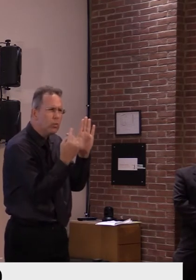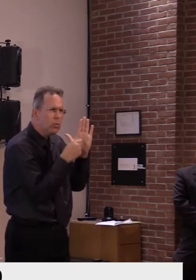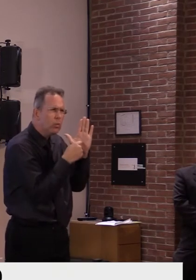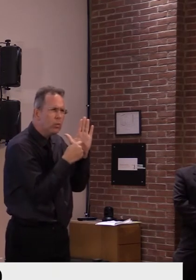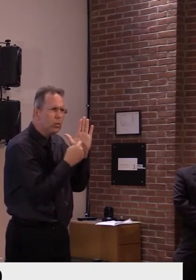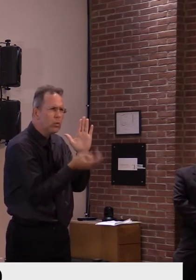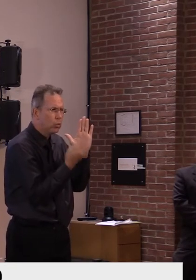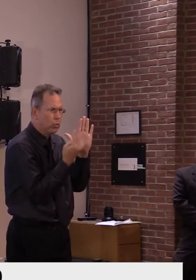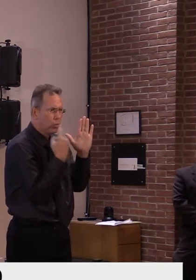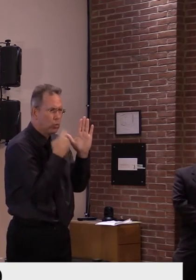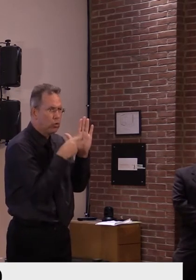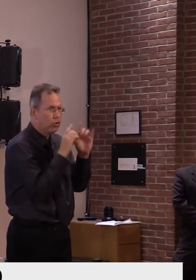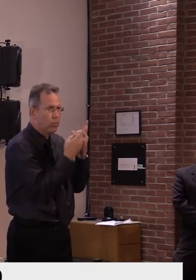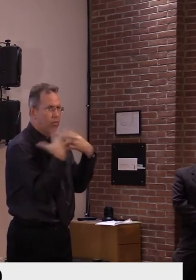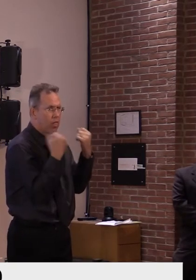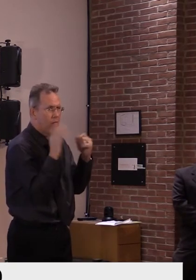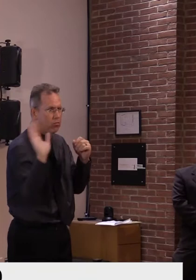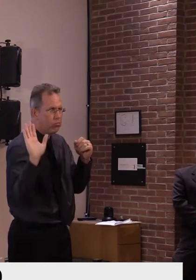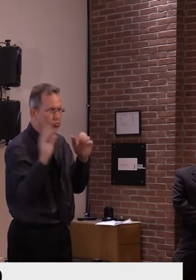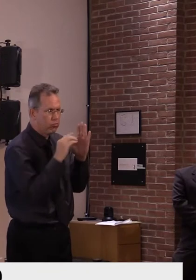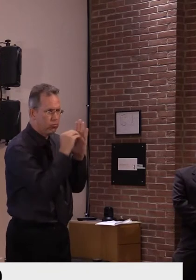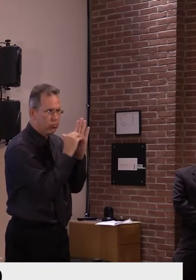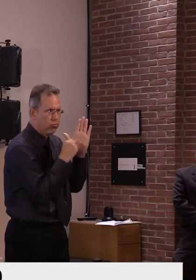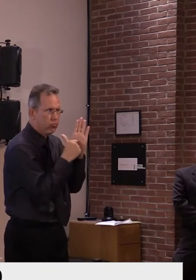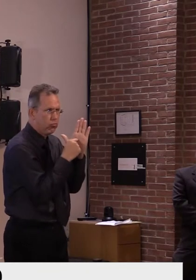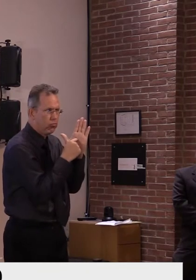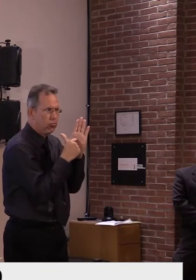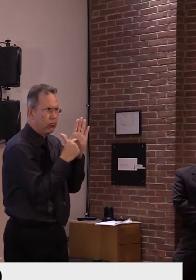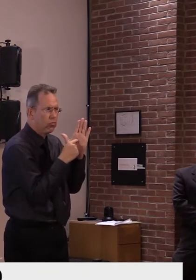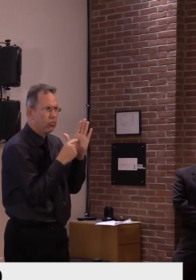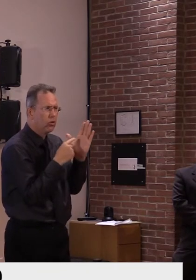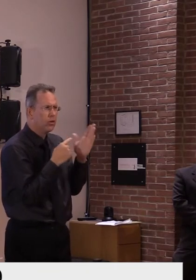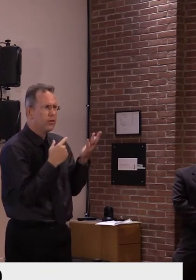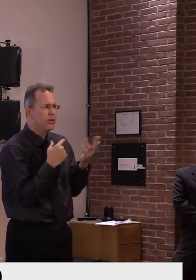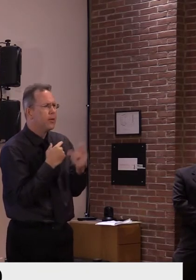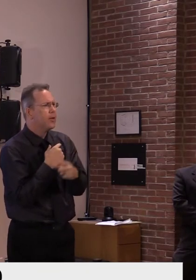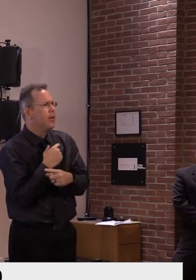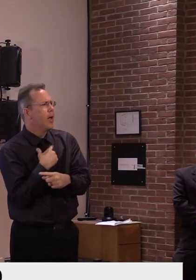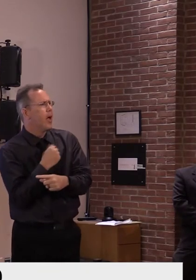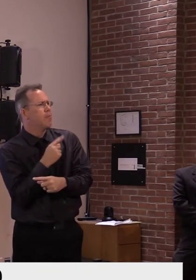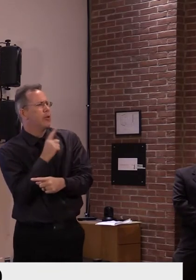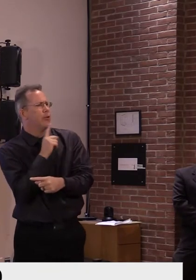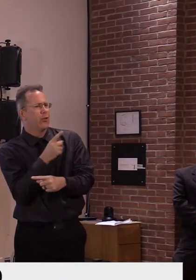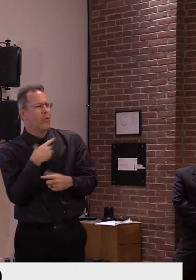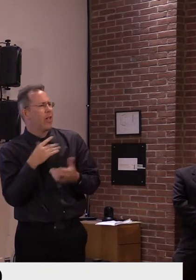Yeah, I'll have to get back to you on that because I'm not seeing that report in front of me right now.